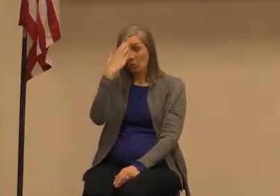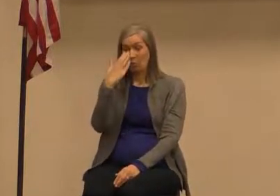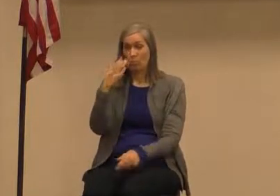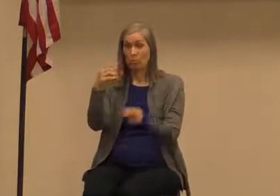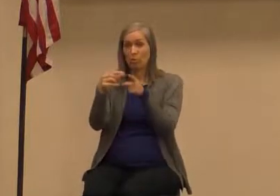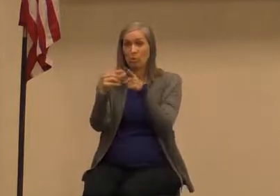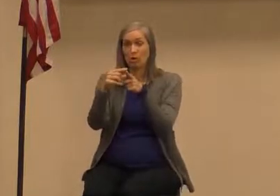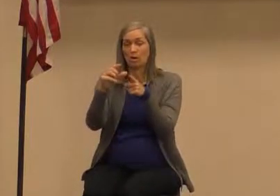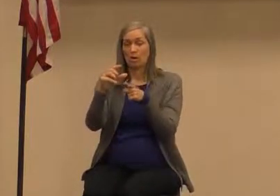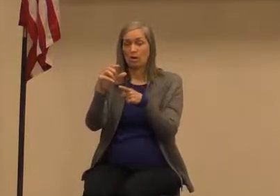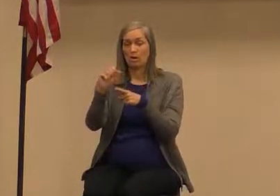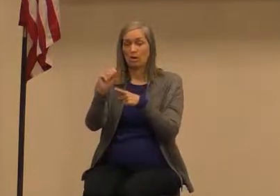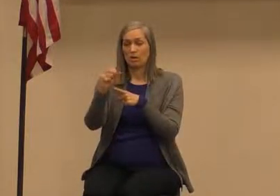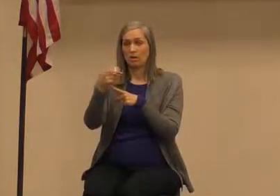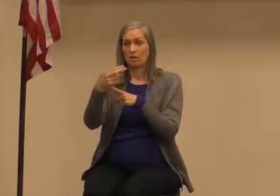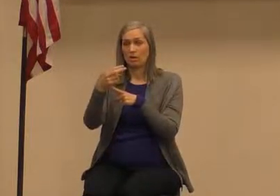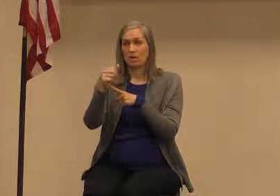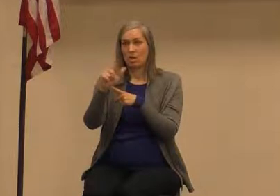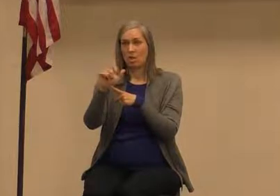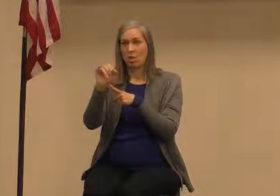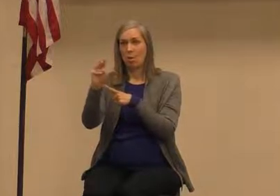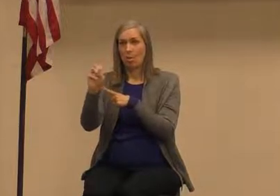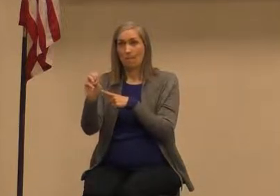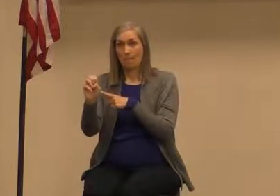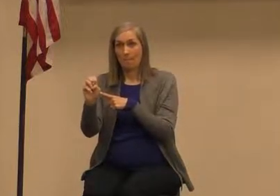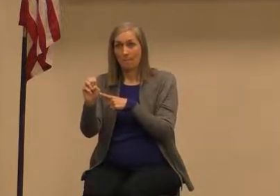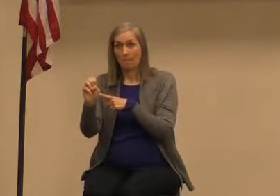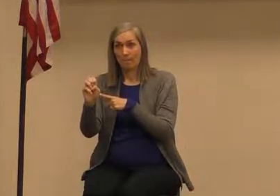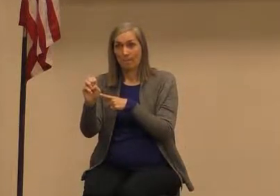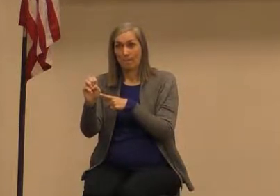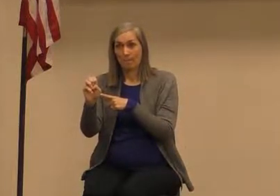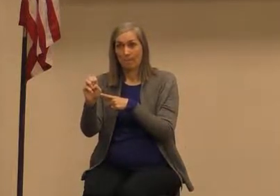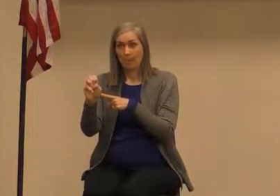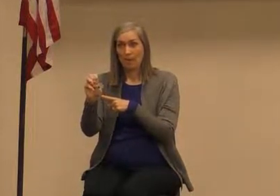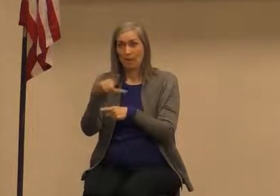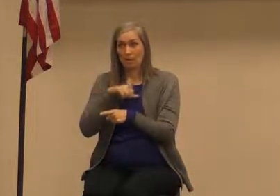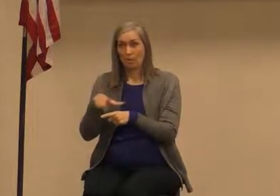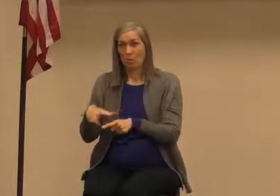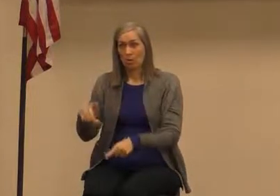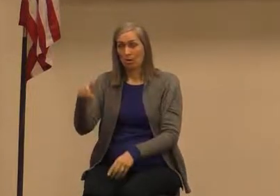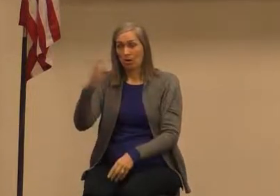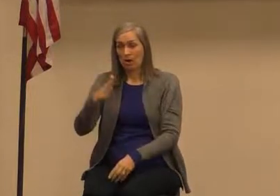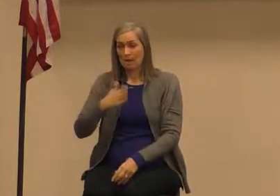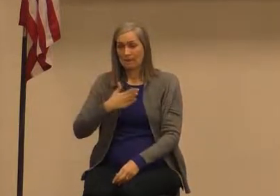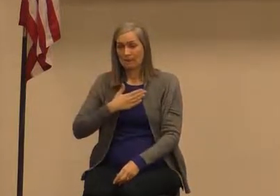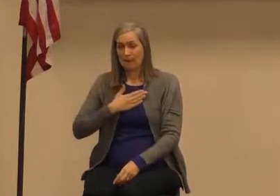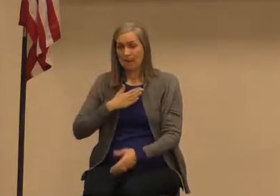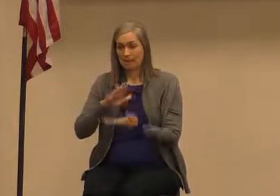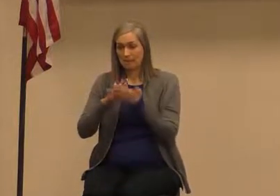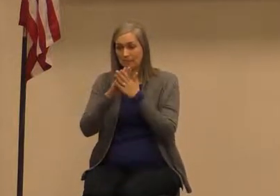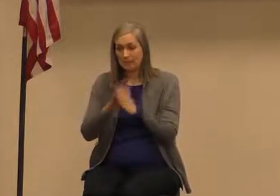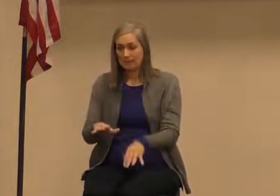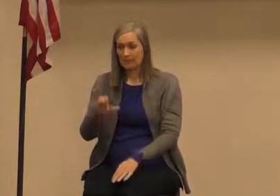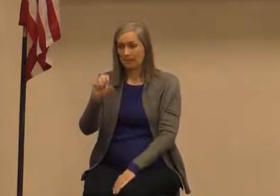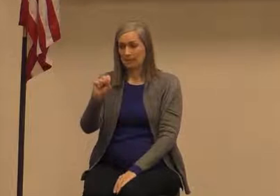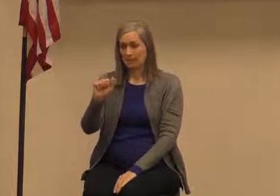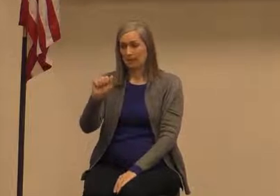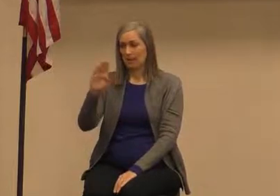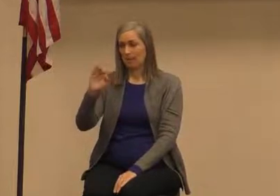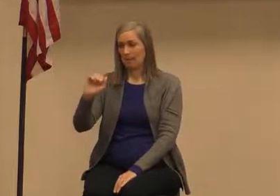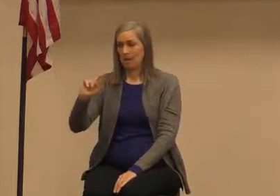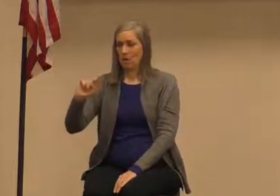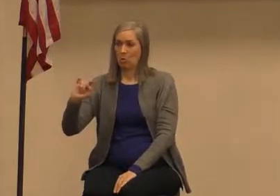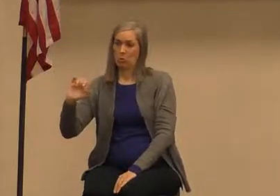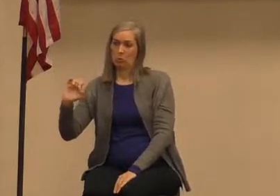in here the Lord God is my peace Yahweh sabaut the Lord of